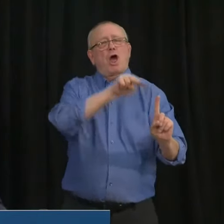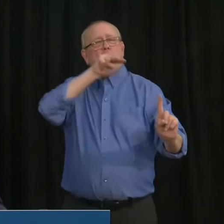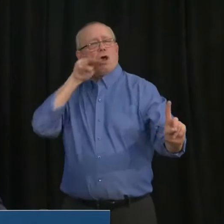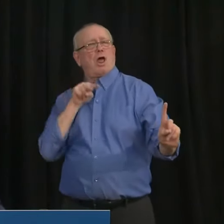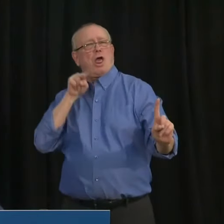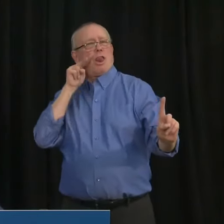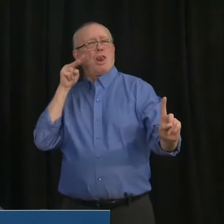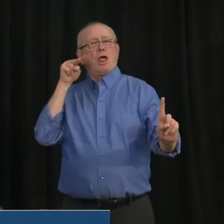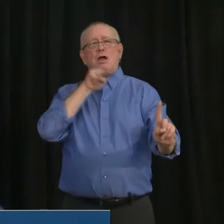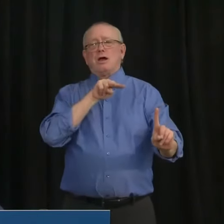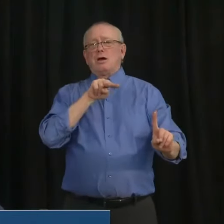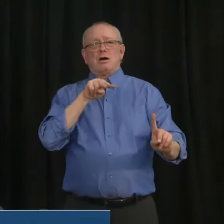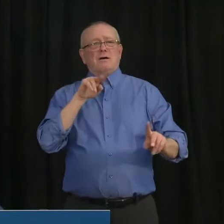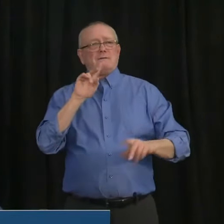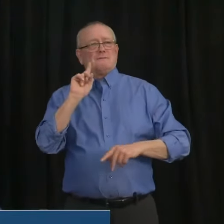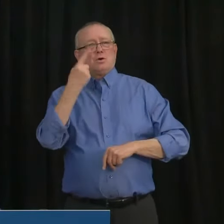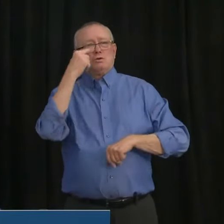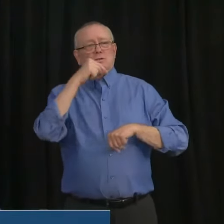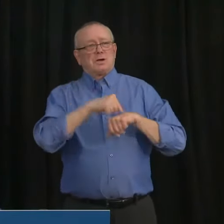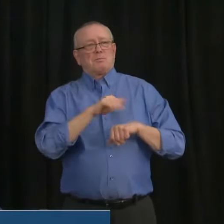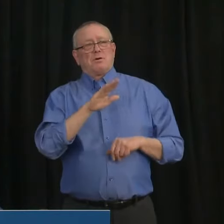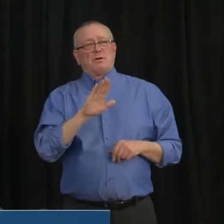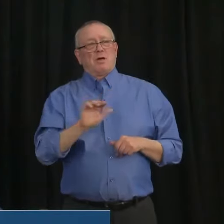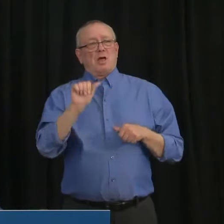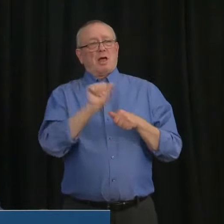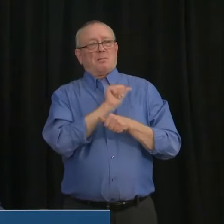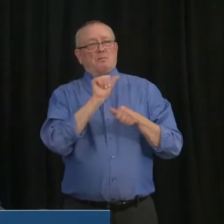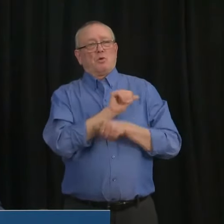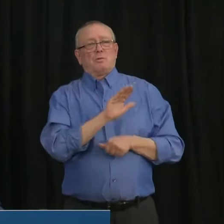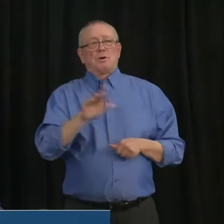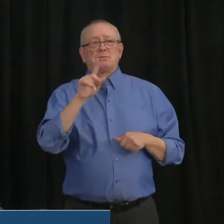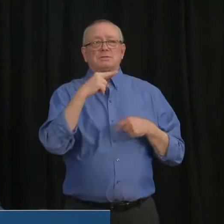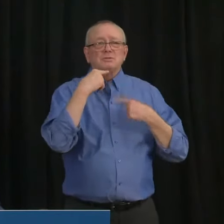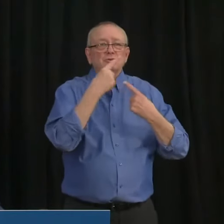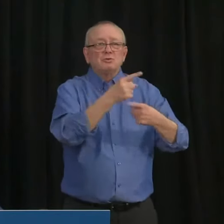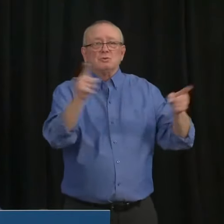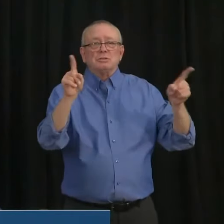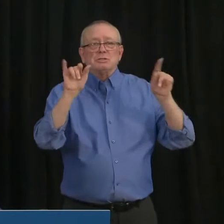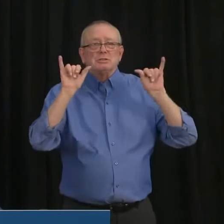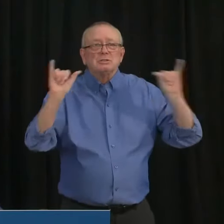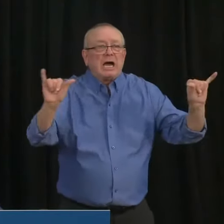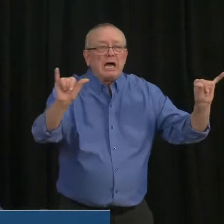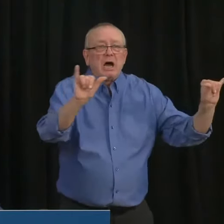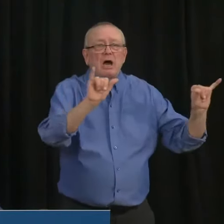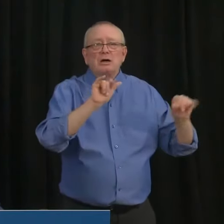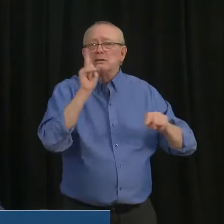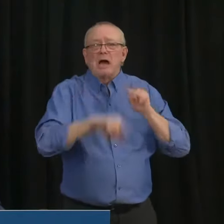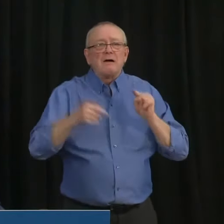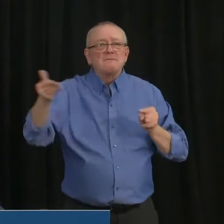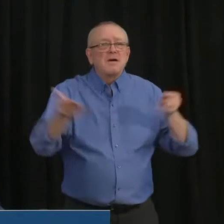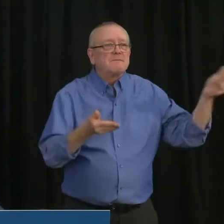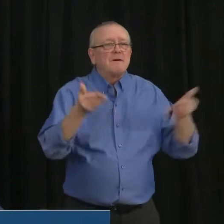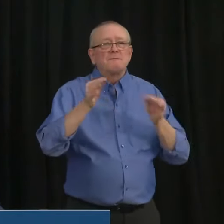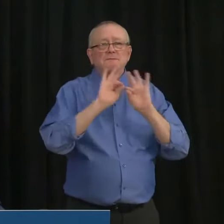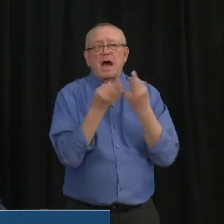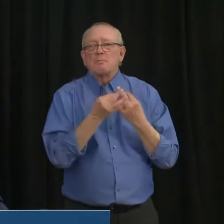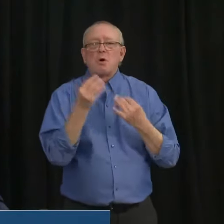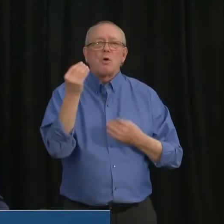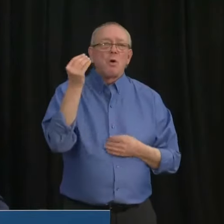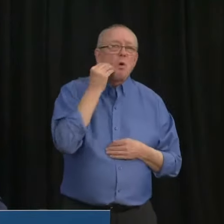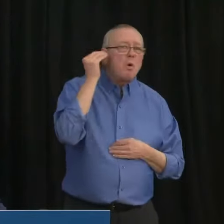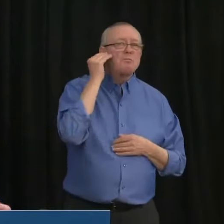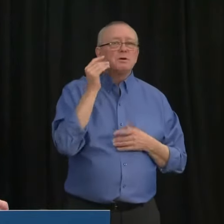history of our province, we've just told people they're not allowed to have anybody over to their homes and they're going to be fined if they do. These are extraordinary.